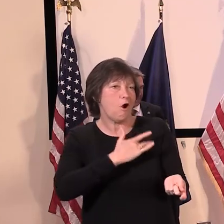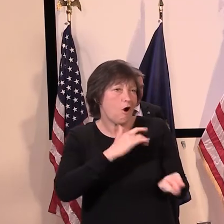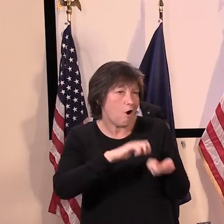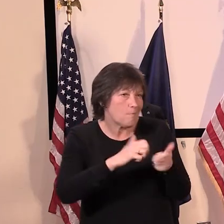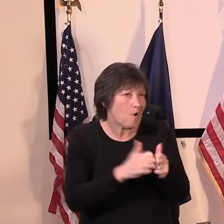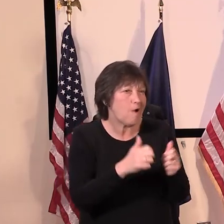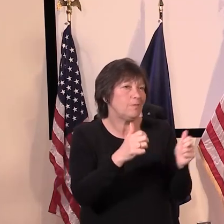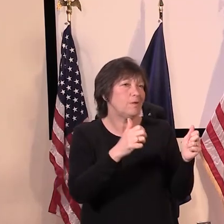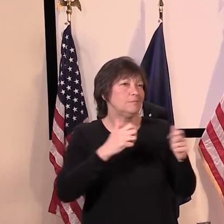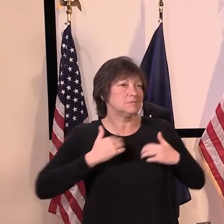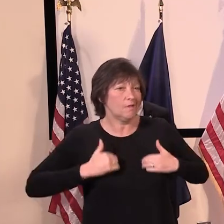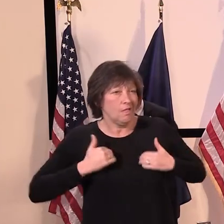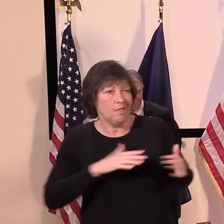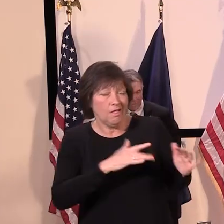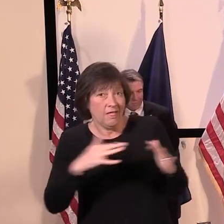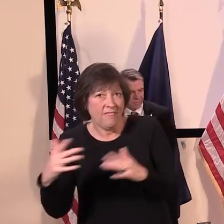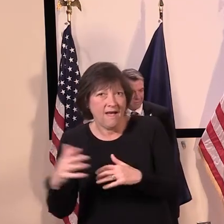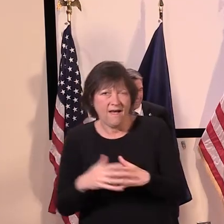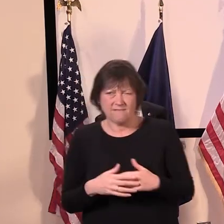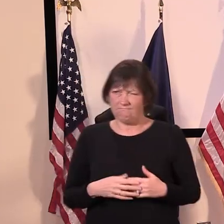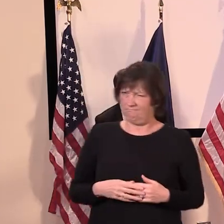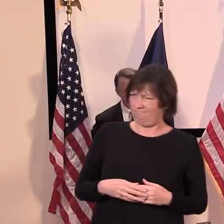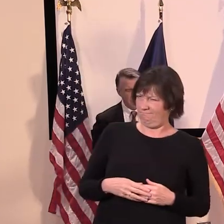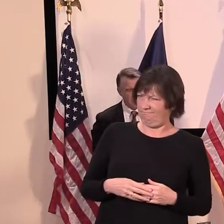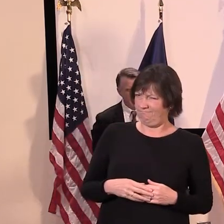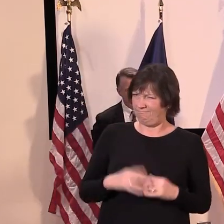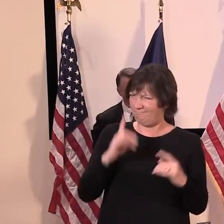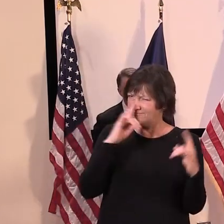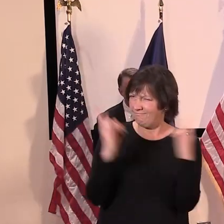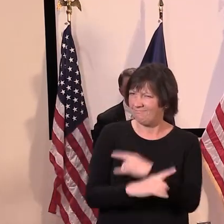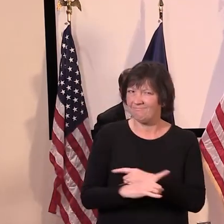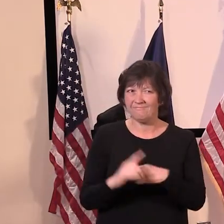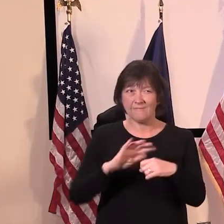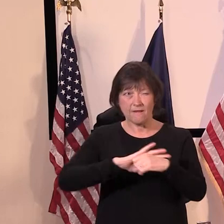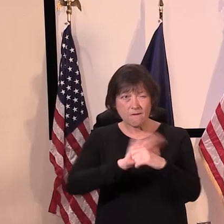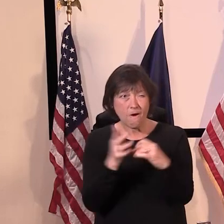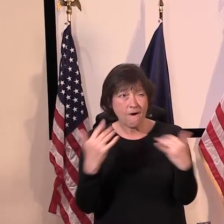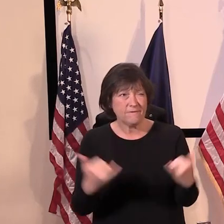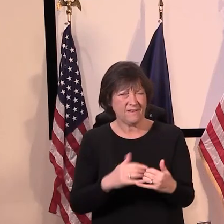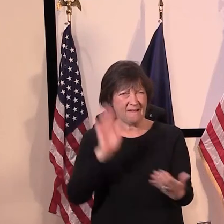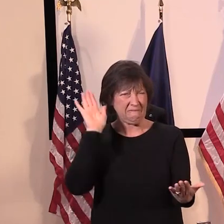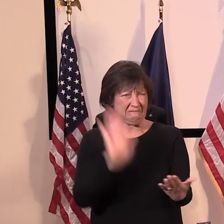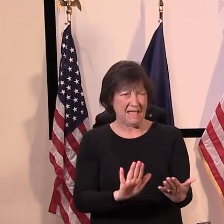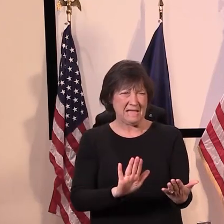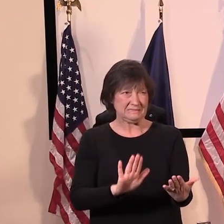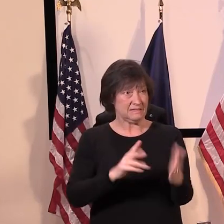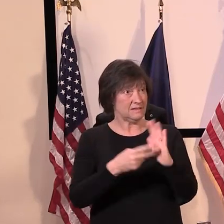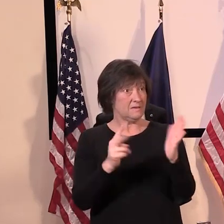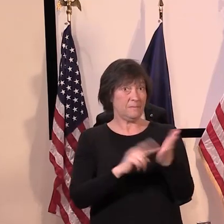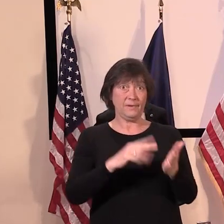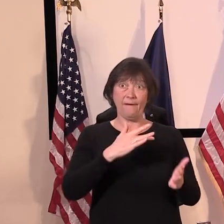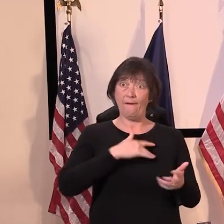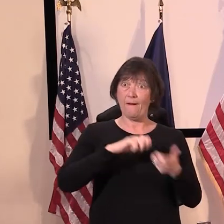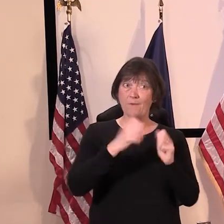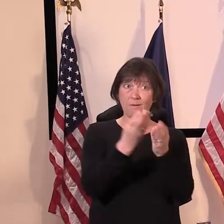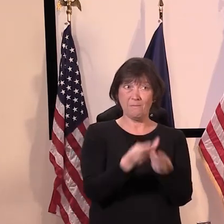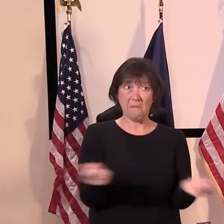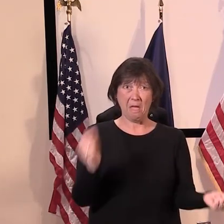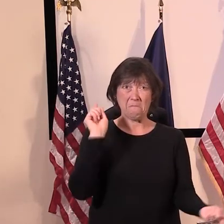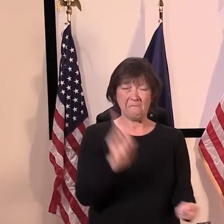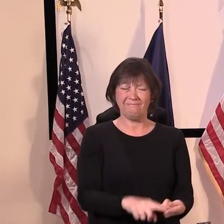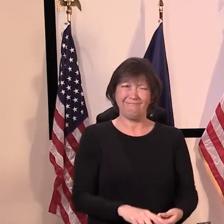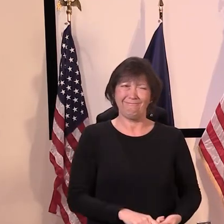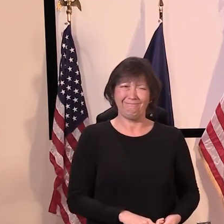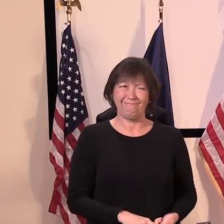be a silver lining to COVID that there's less of these events occurring because you've acquired the virus. It's probably because people aren't presenting as